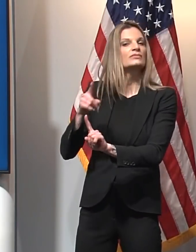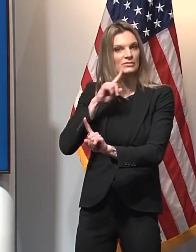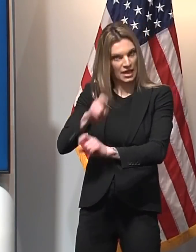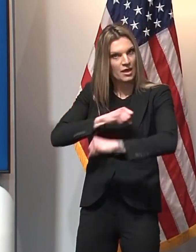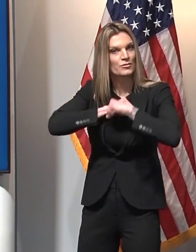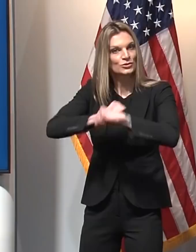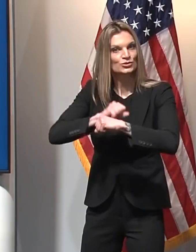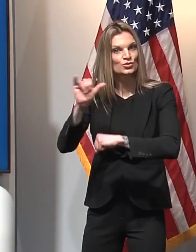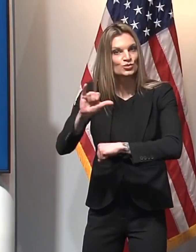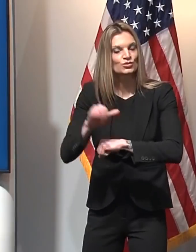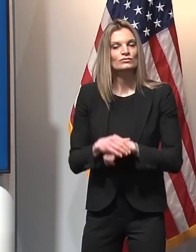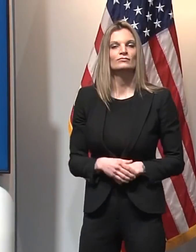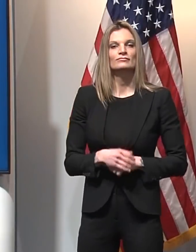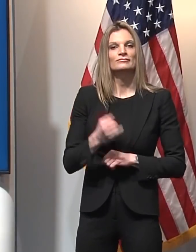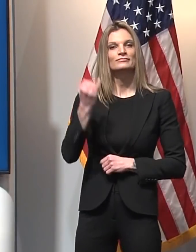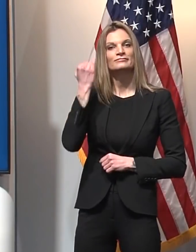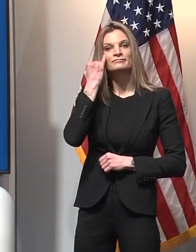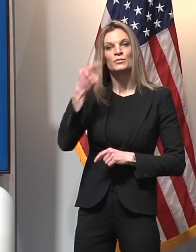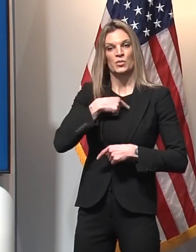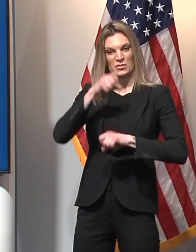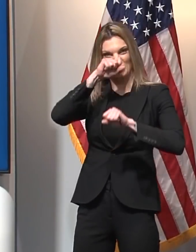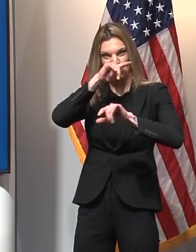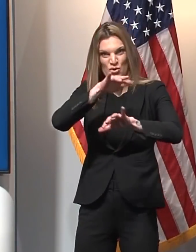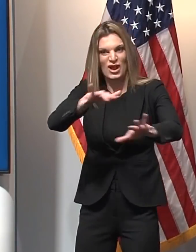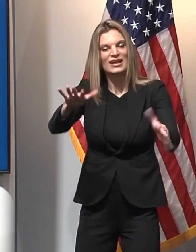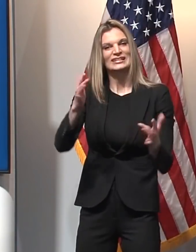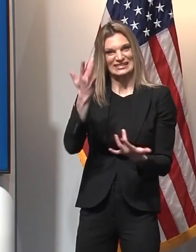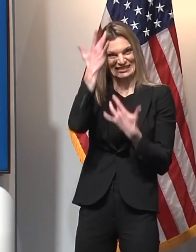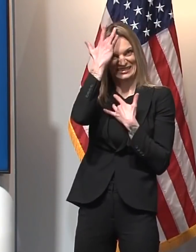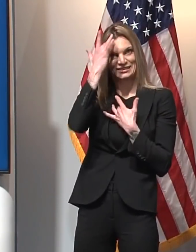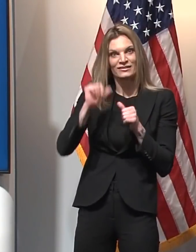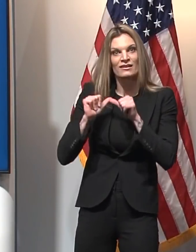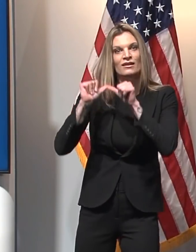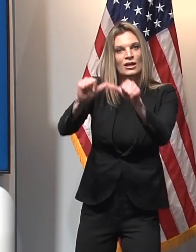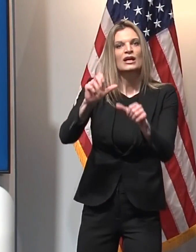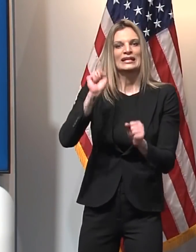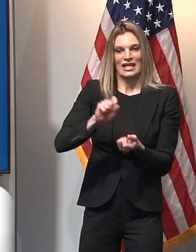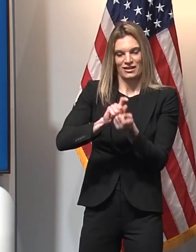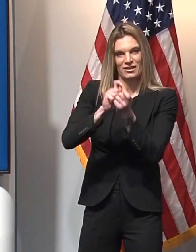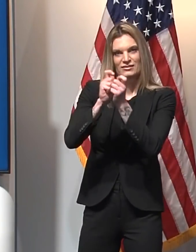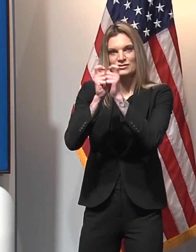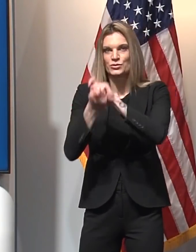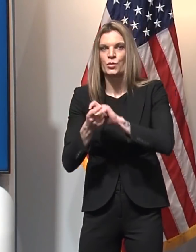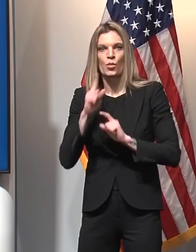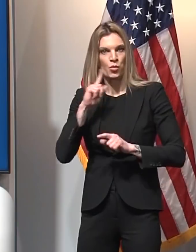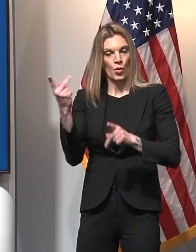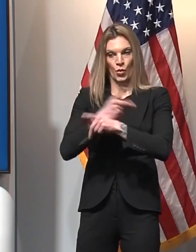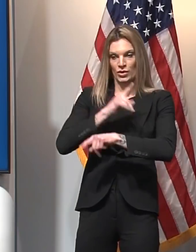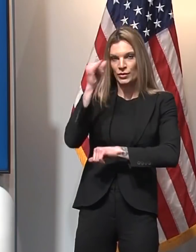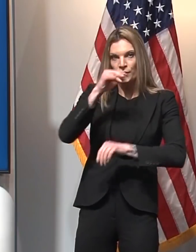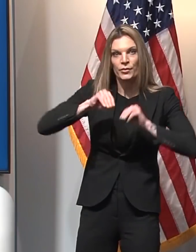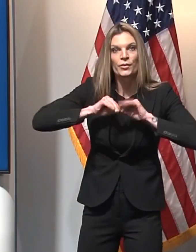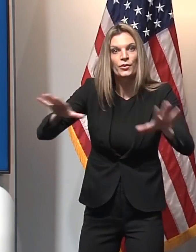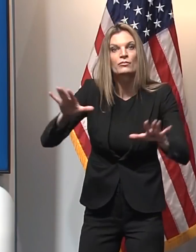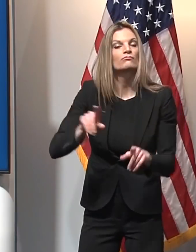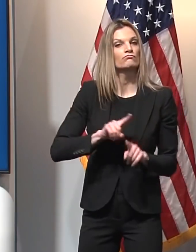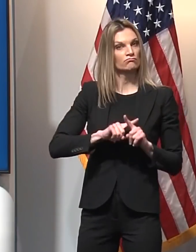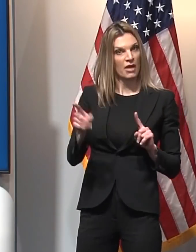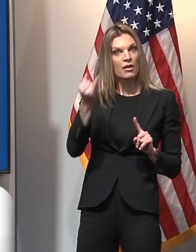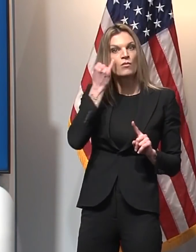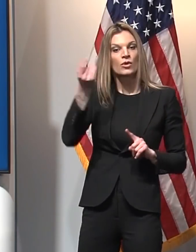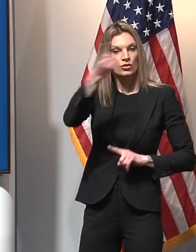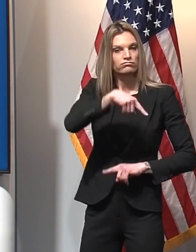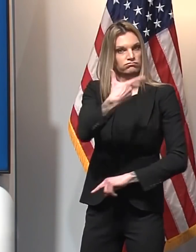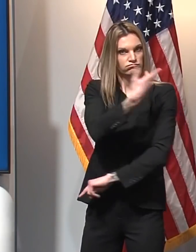to spread. So getting vaccinated will not only slow the spread of the usual COVID-19 virus, but it will also prevent the